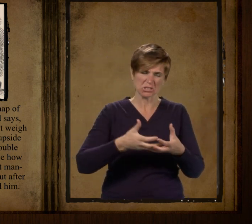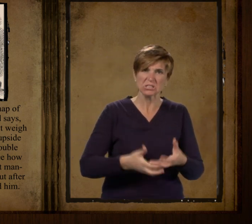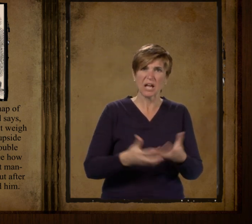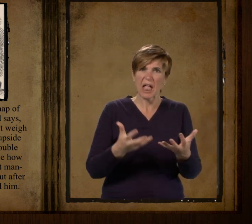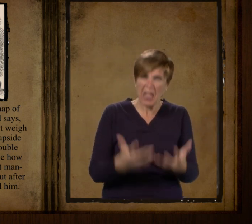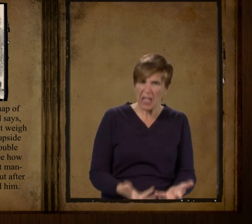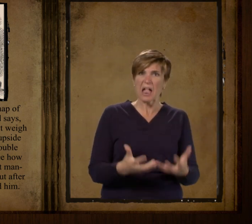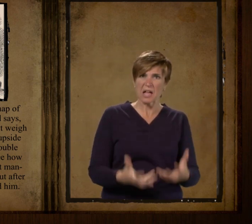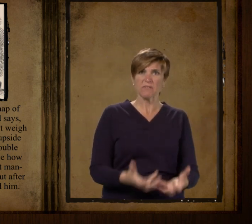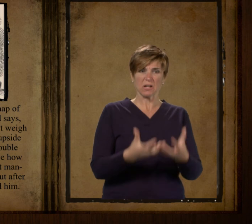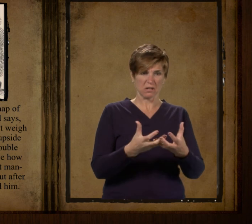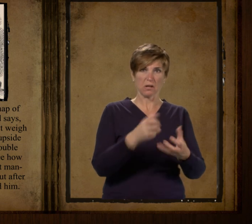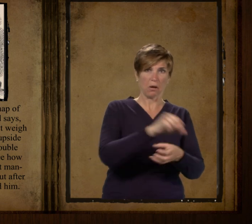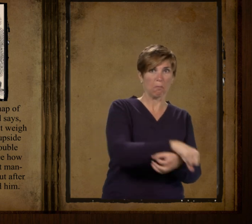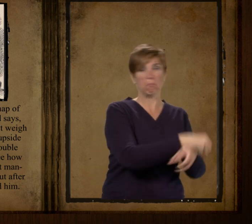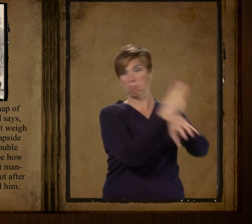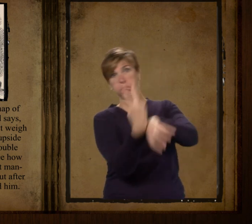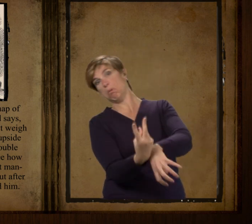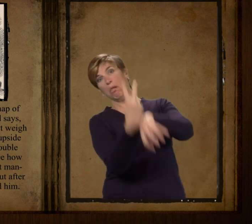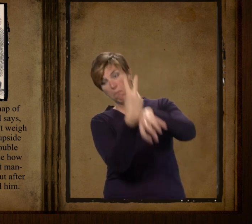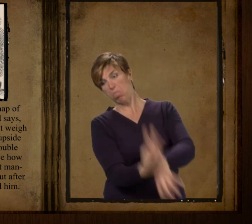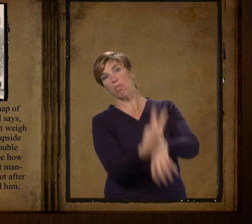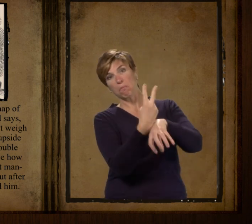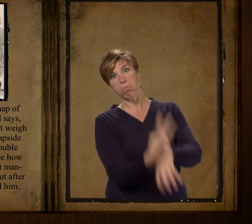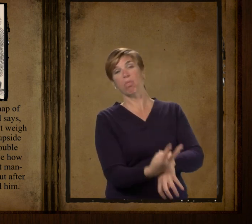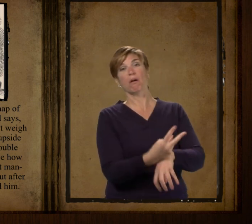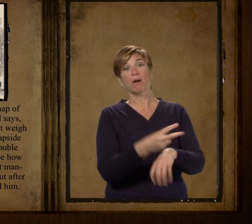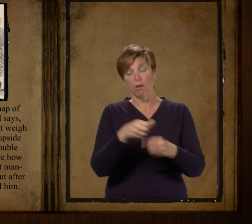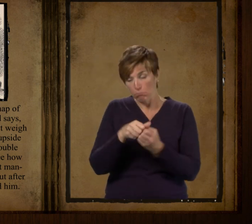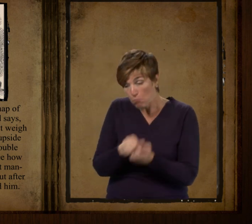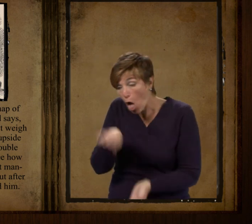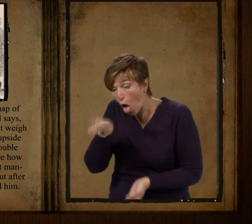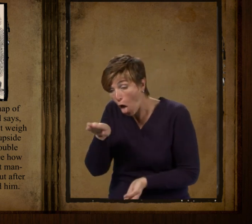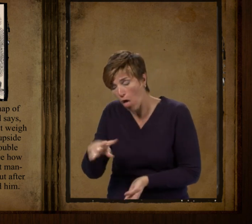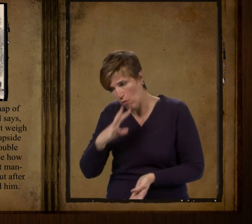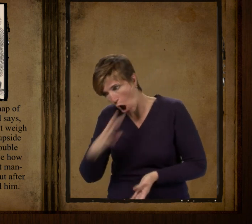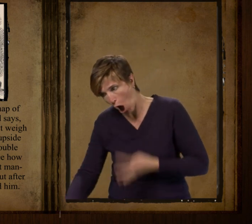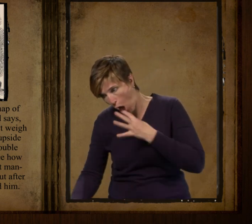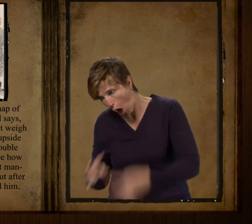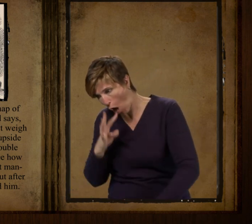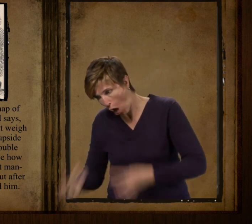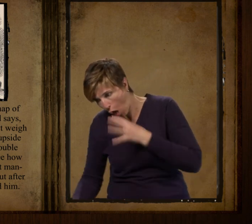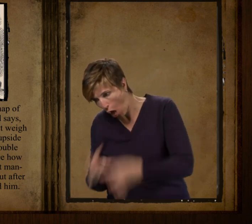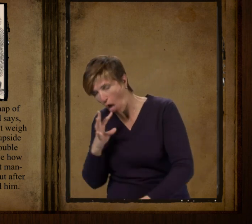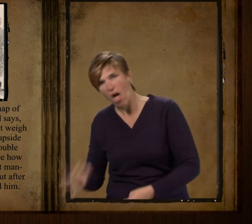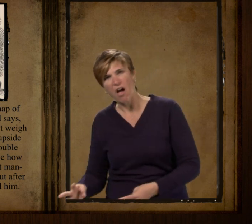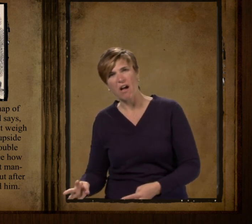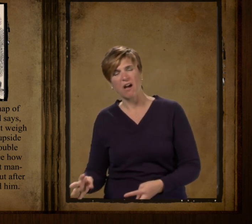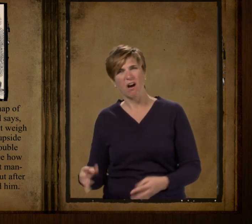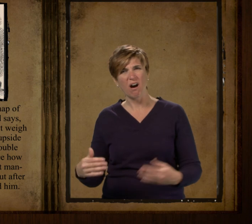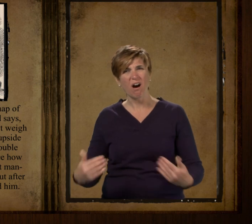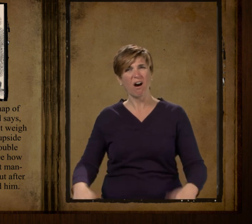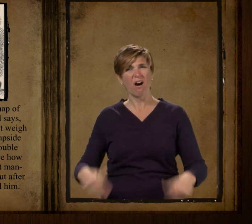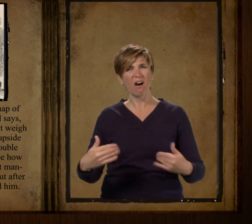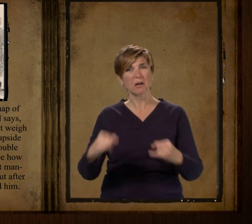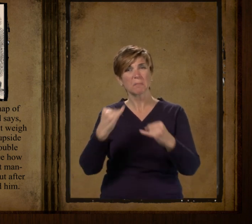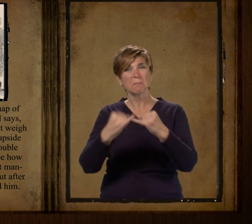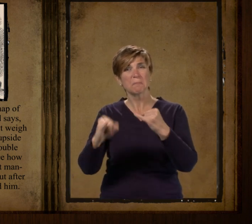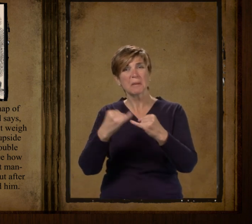cats if he don't weigh five pounds and turned him upside down and he belched out a